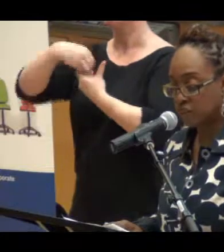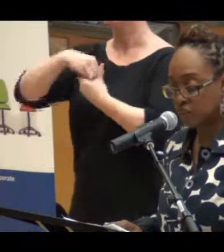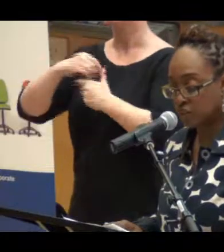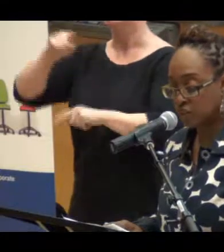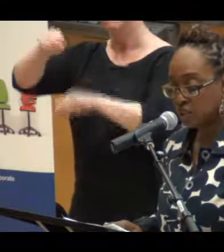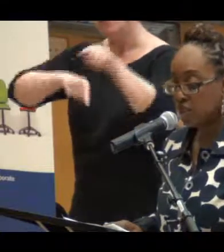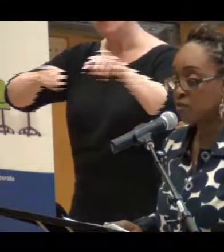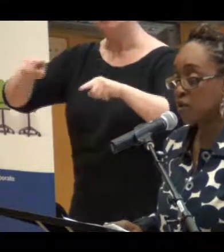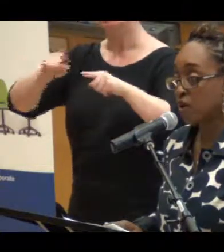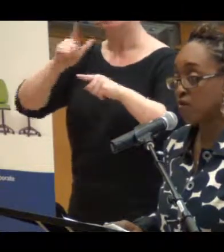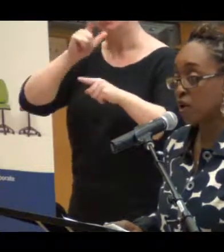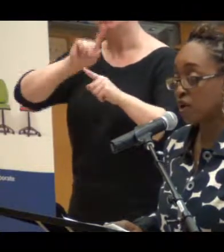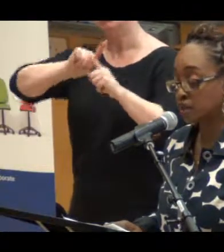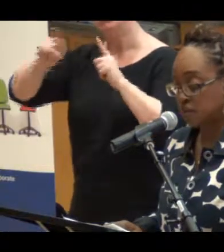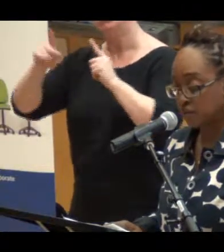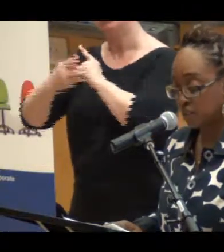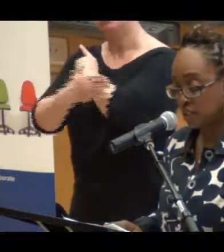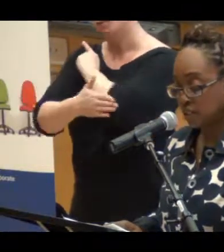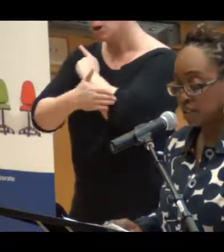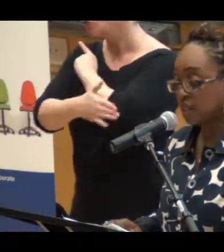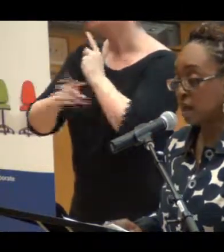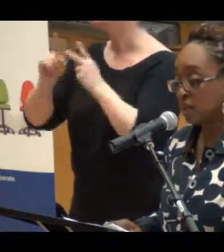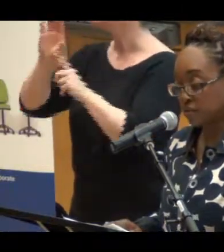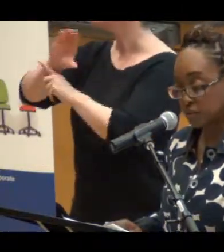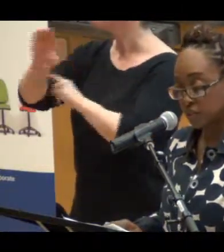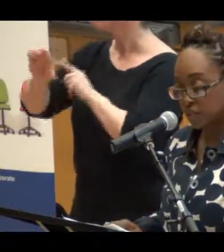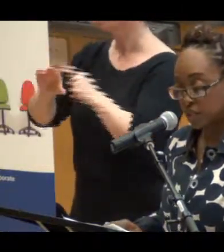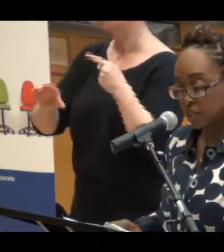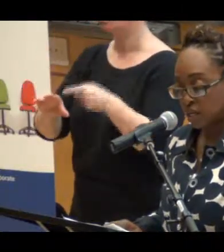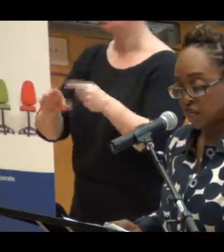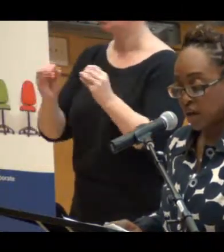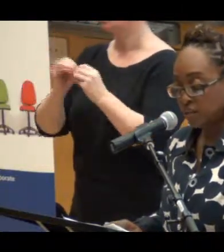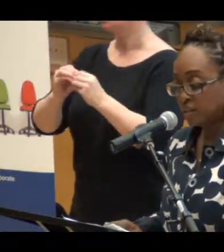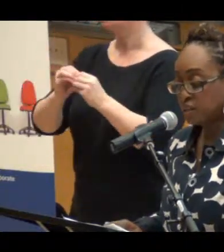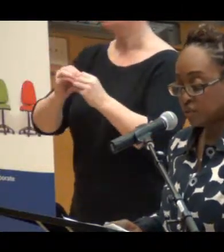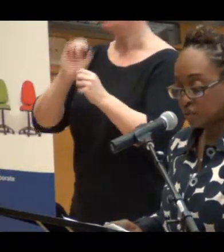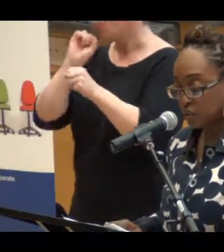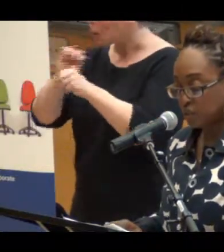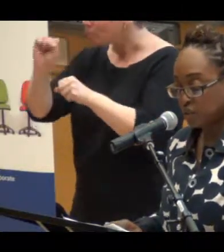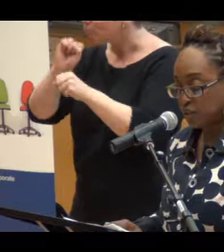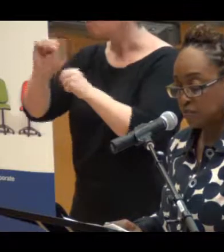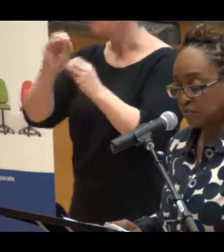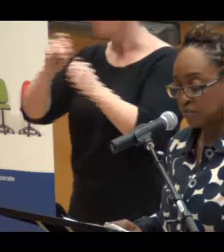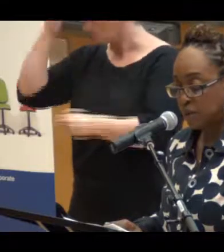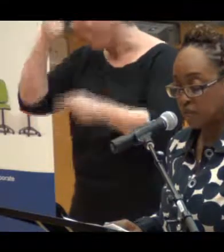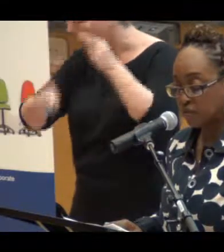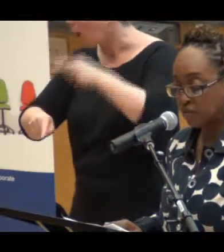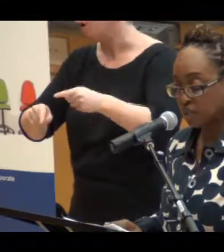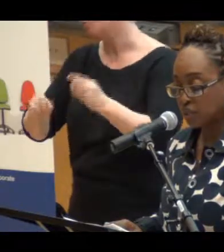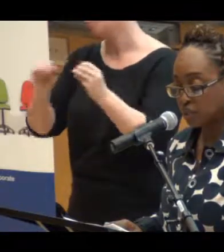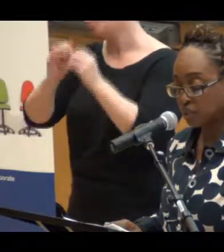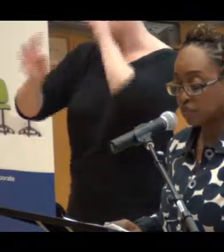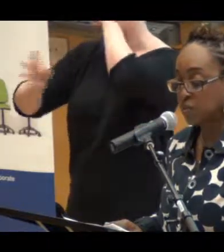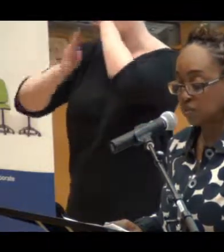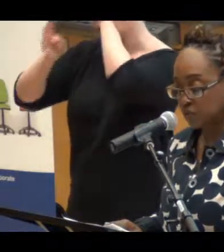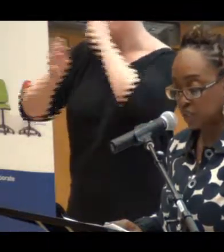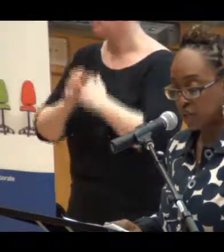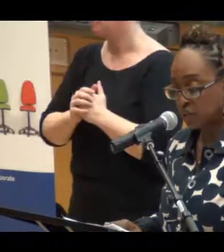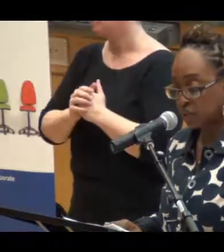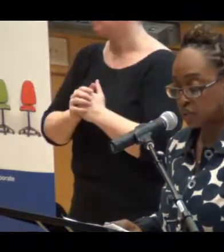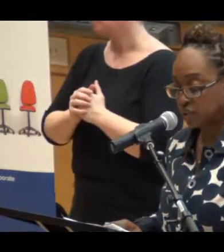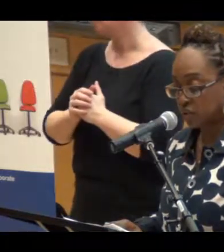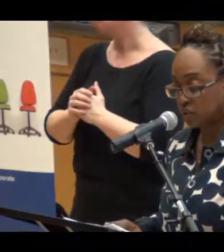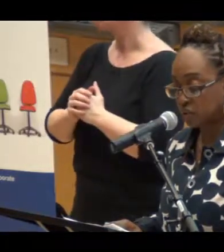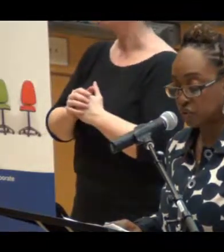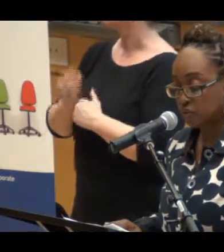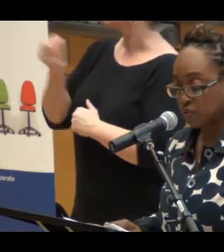greater innovation and productivity than others. The fact that Ontario is home to people from many different countries with different